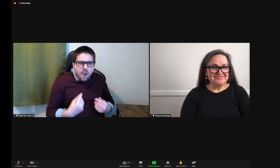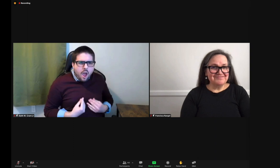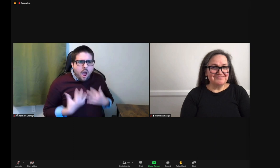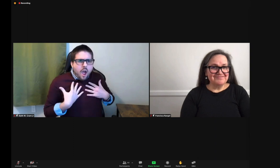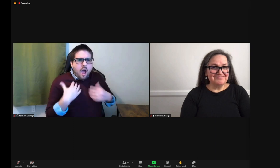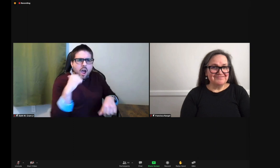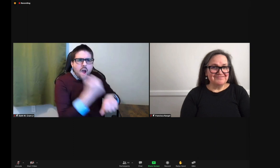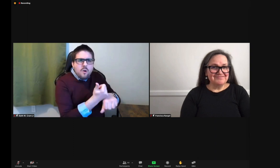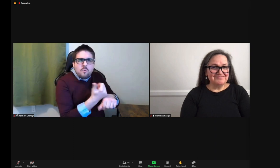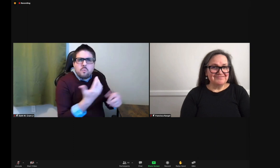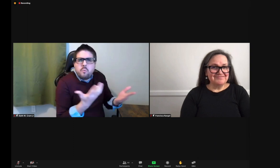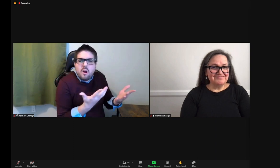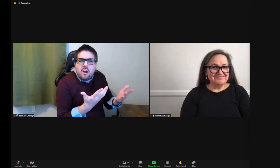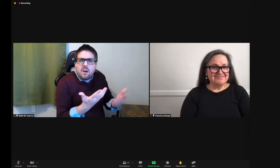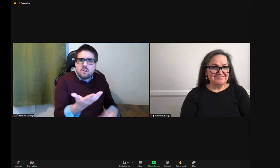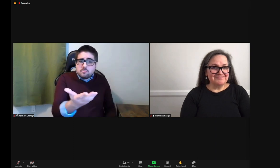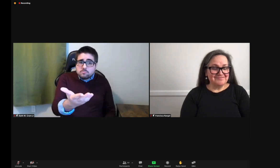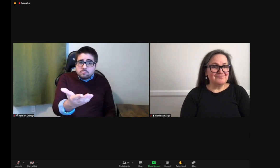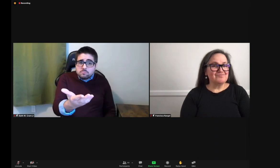What inspired you to create this project?